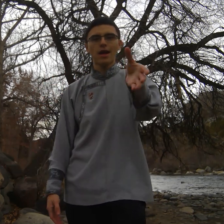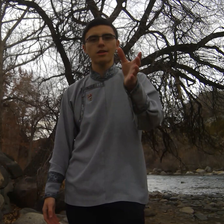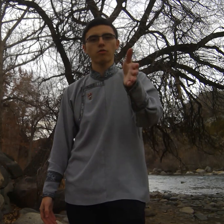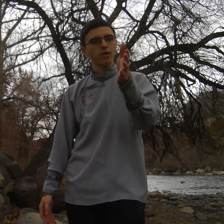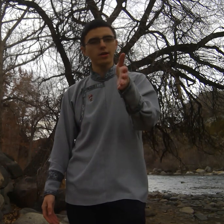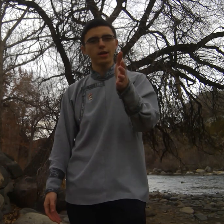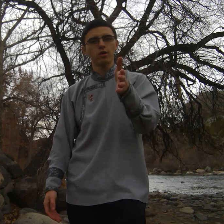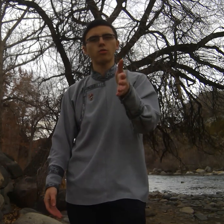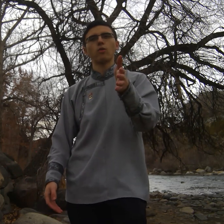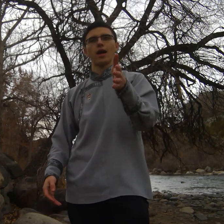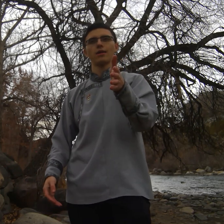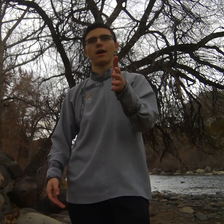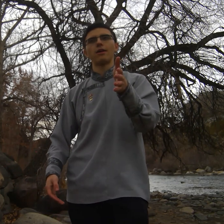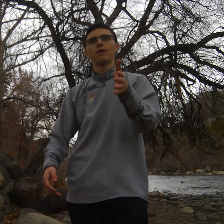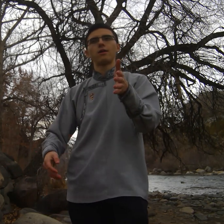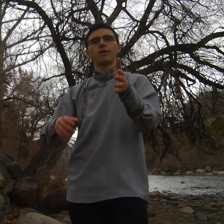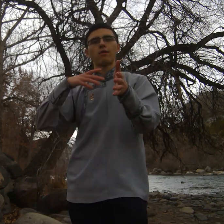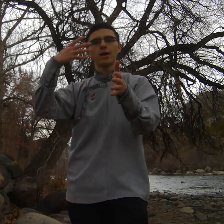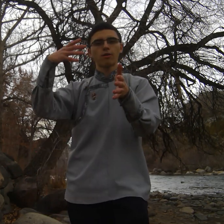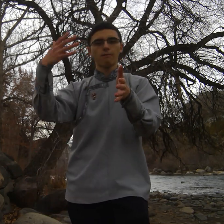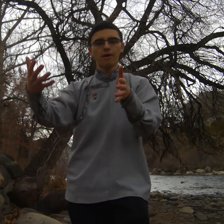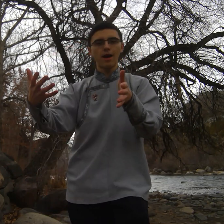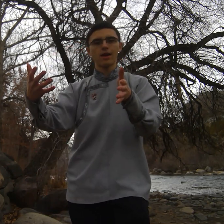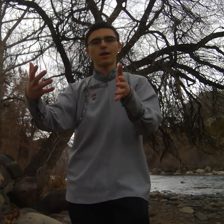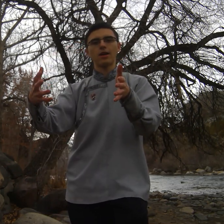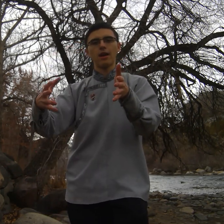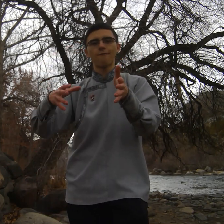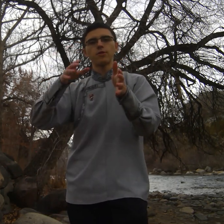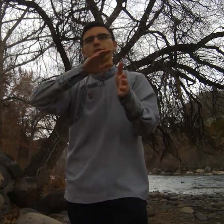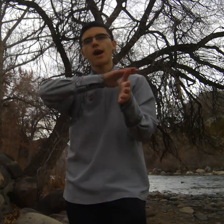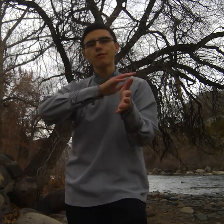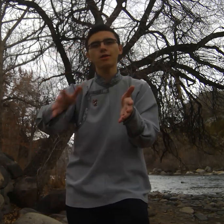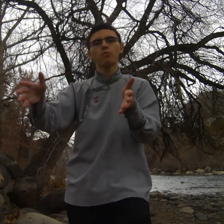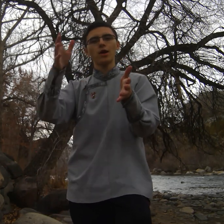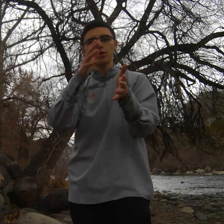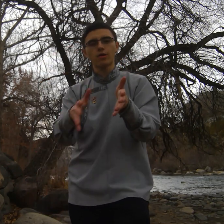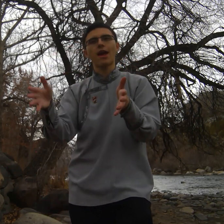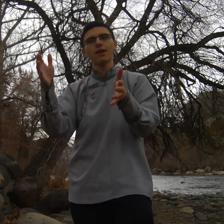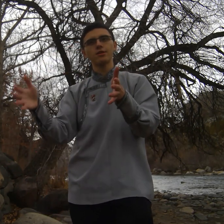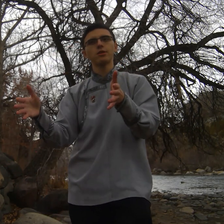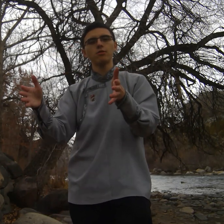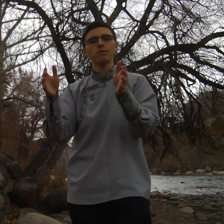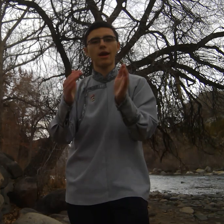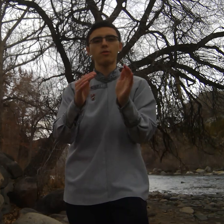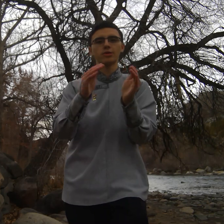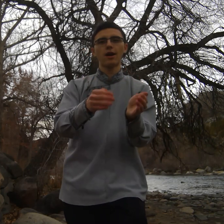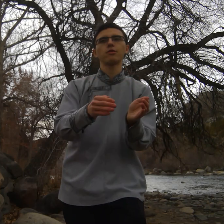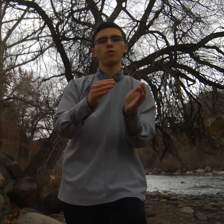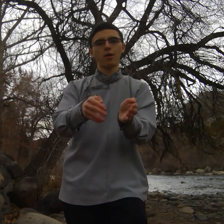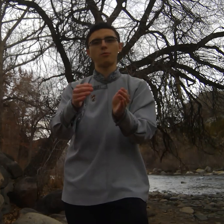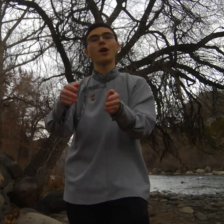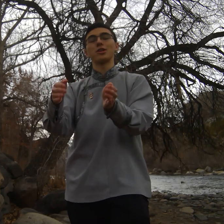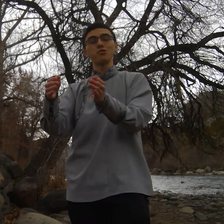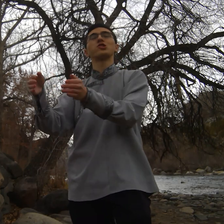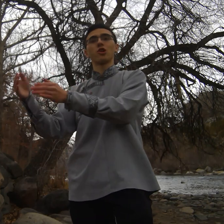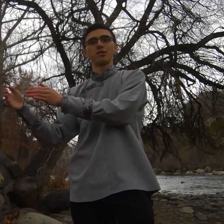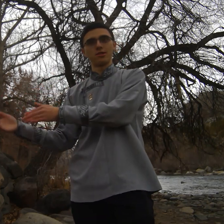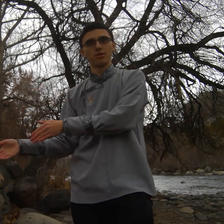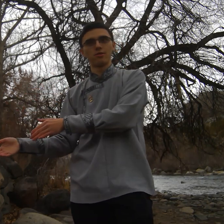that's a really good way that that when you're applying if you tell them what you can do they will tell you what you should do